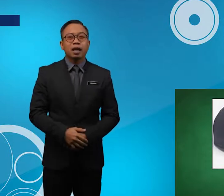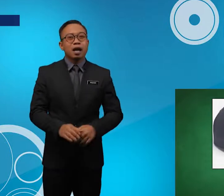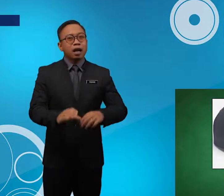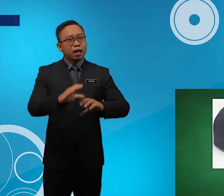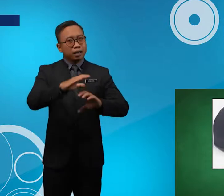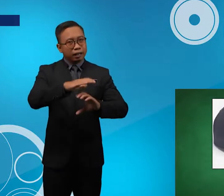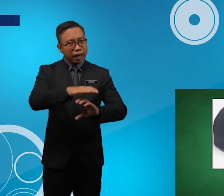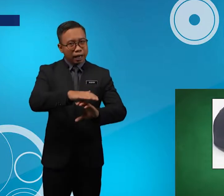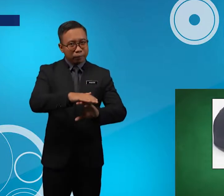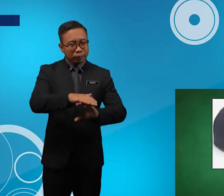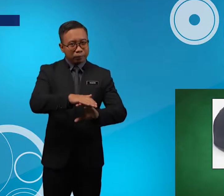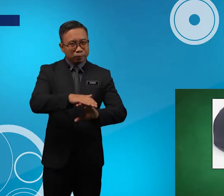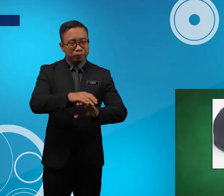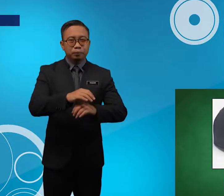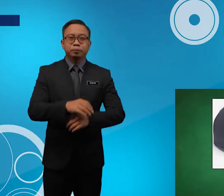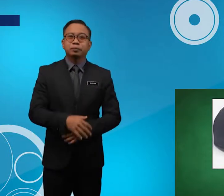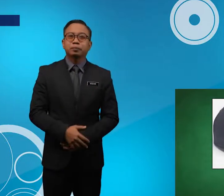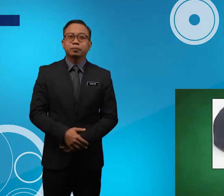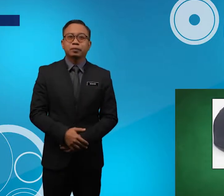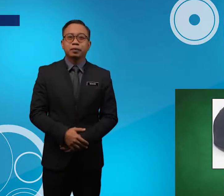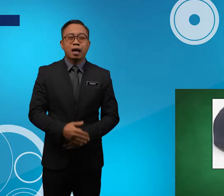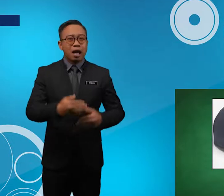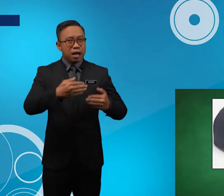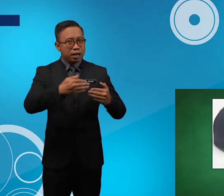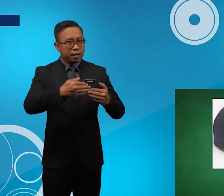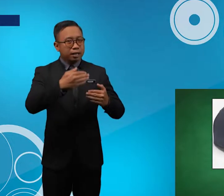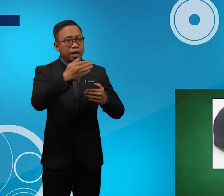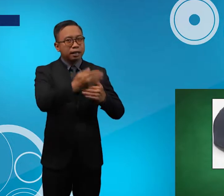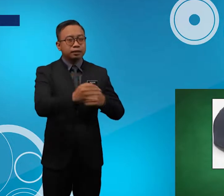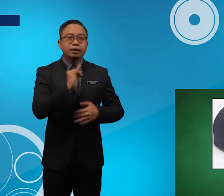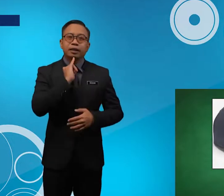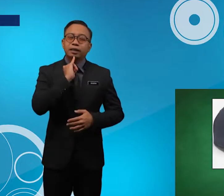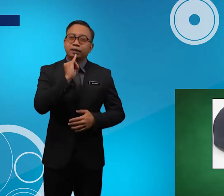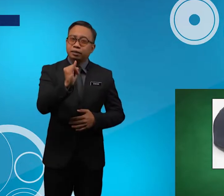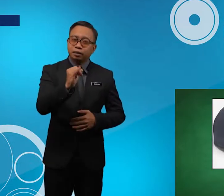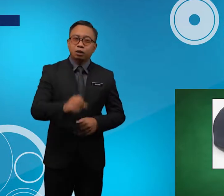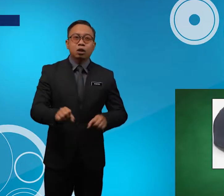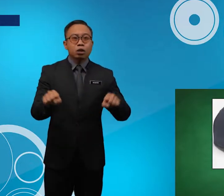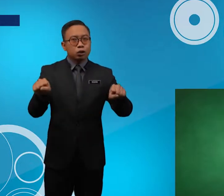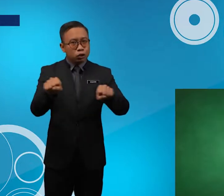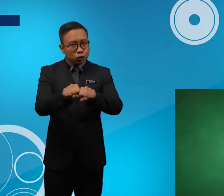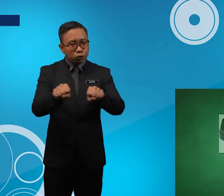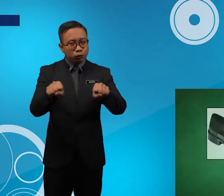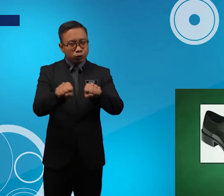Cap Next Is Shoes